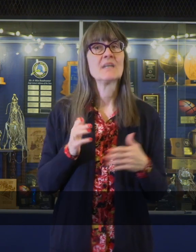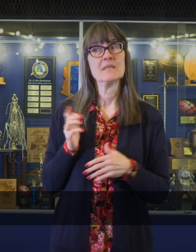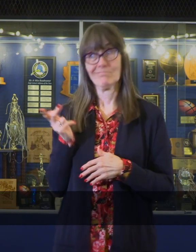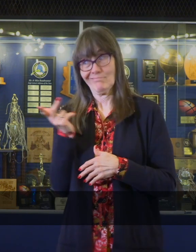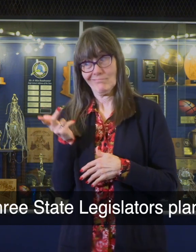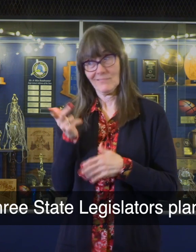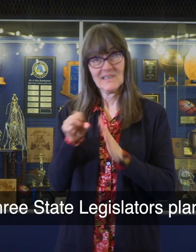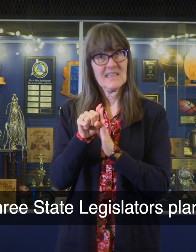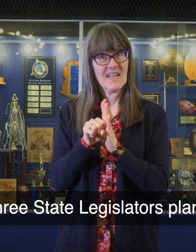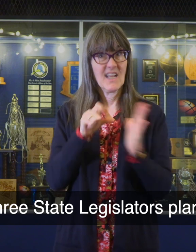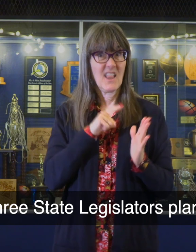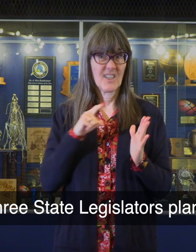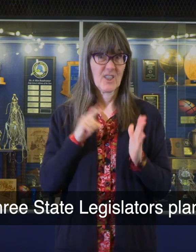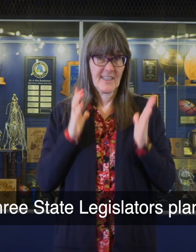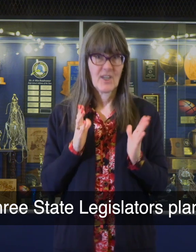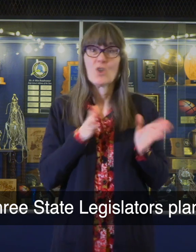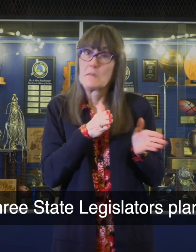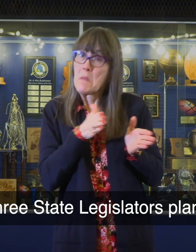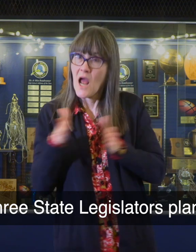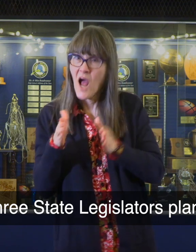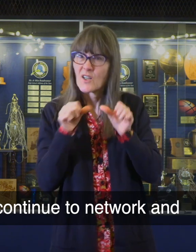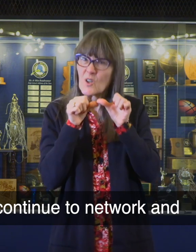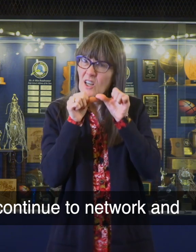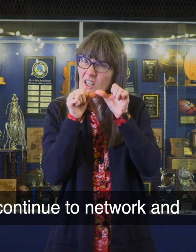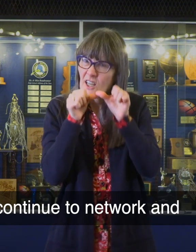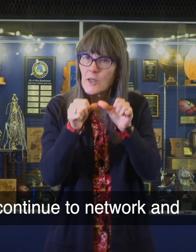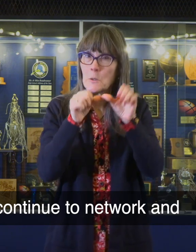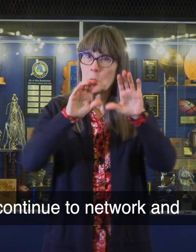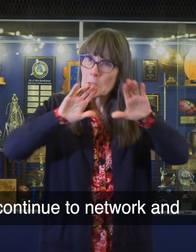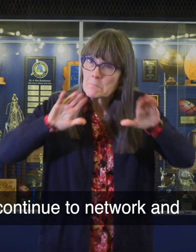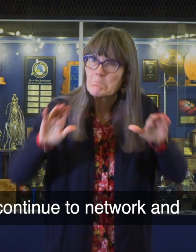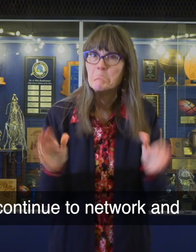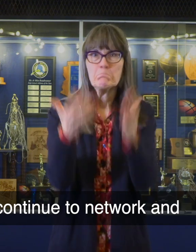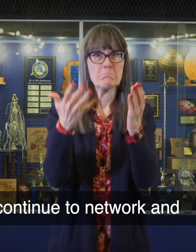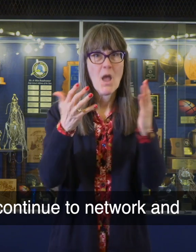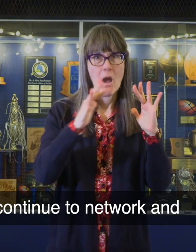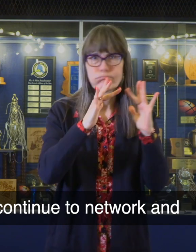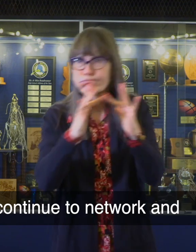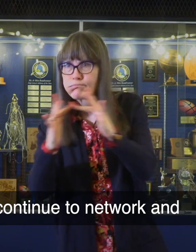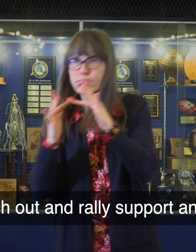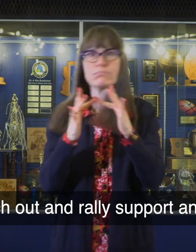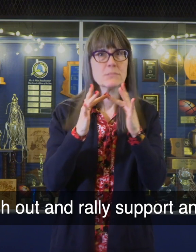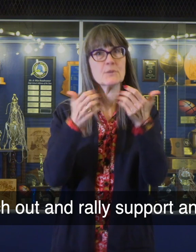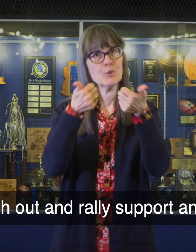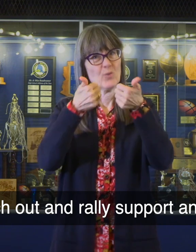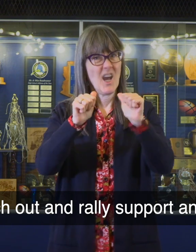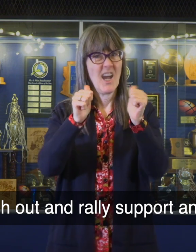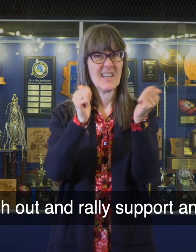The three state legislators plan to continue to network and reach out to try